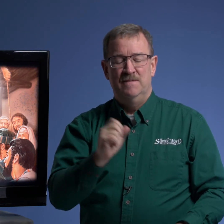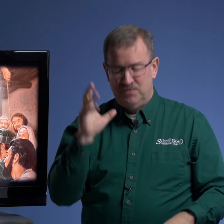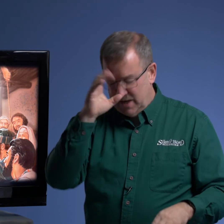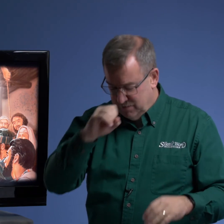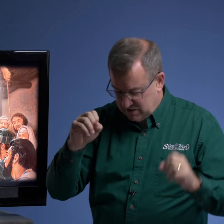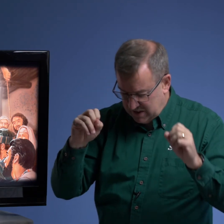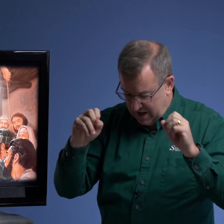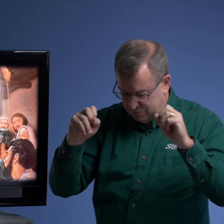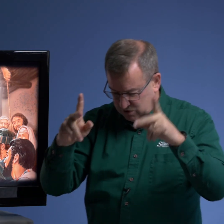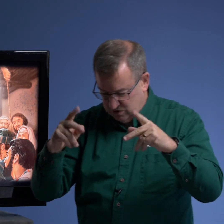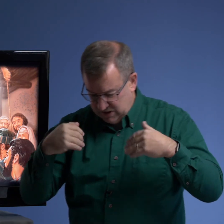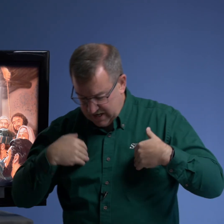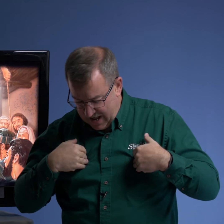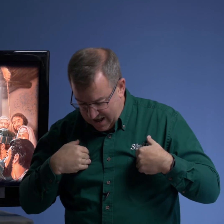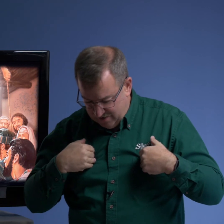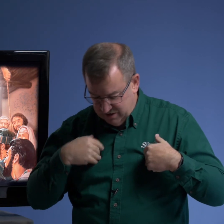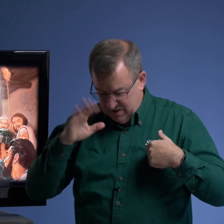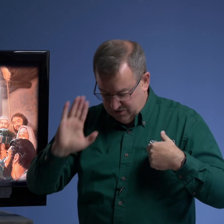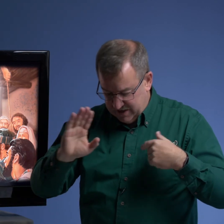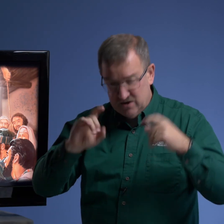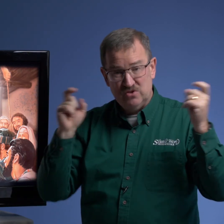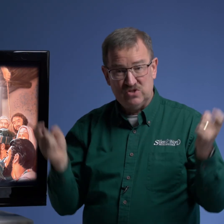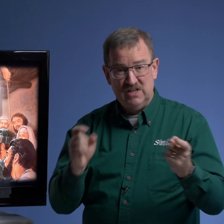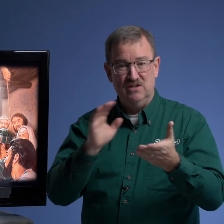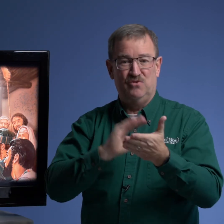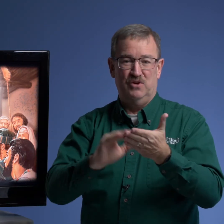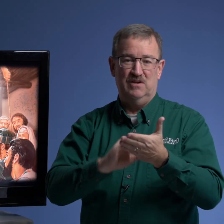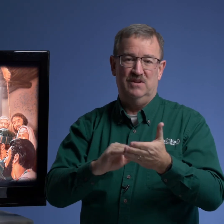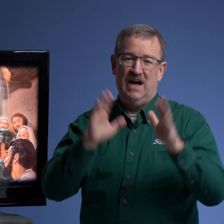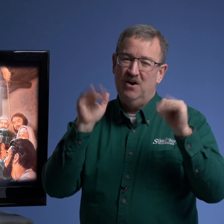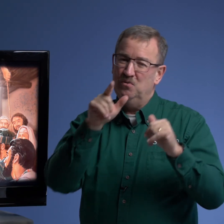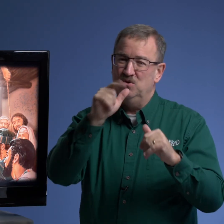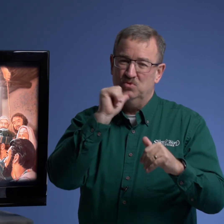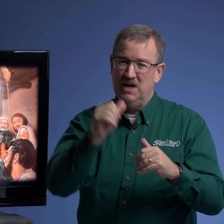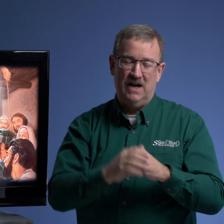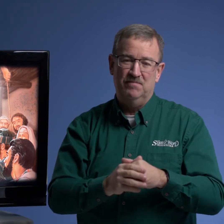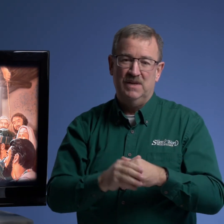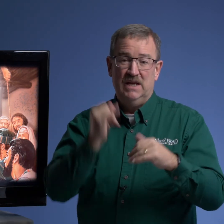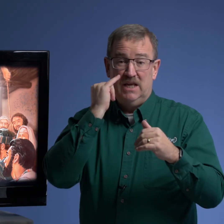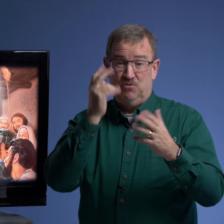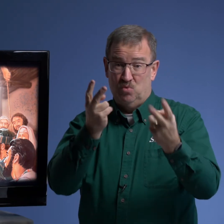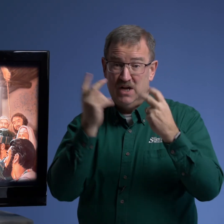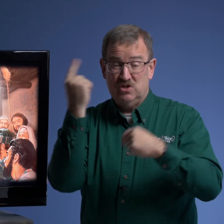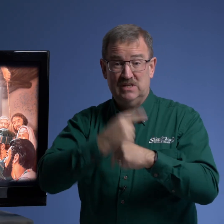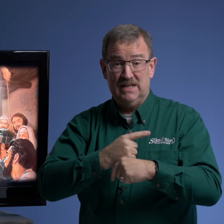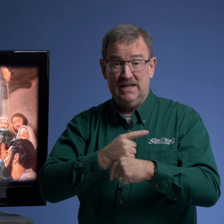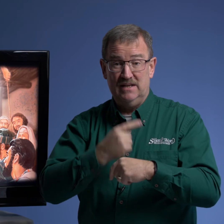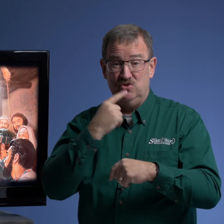they missed the opportunity to have their sins forgiven i hope you will not if you're watching today you